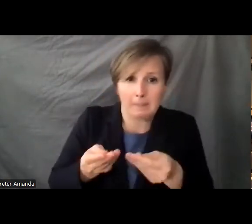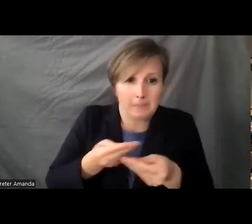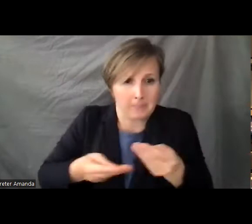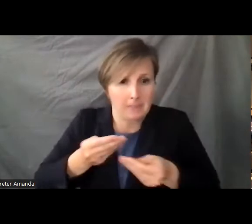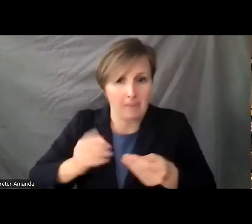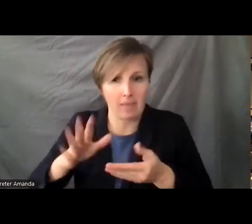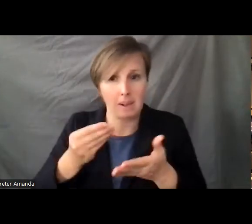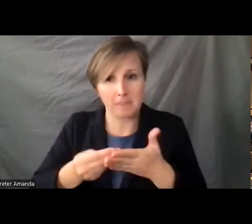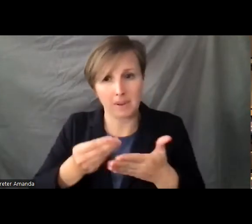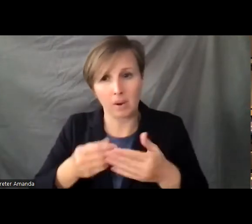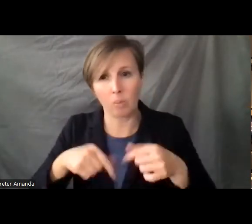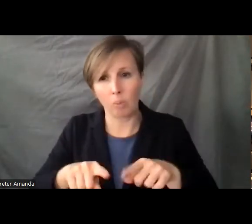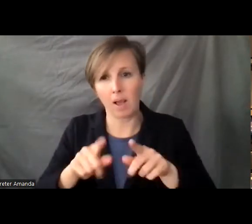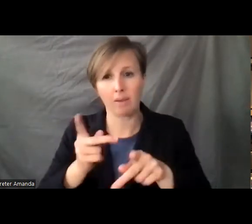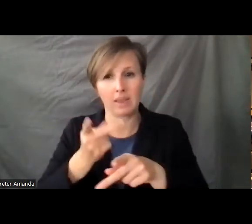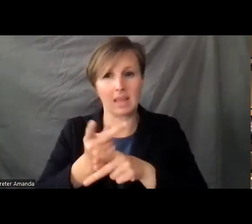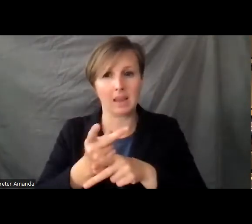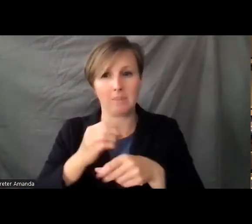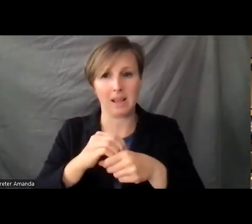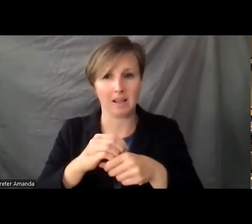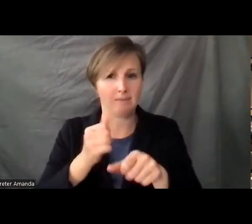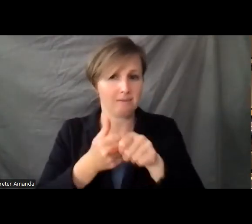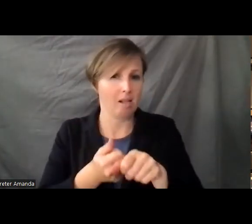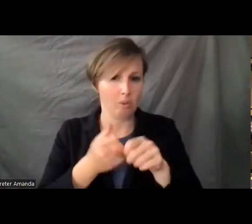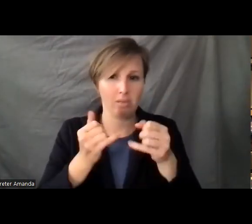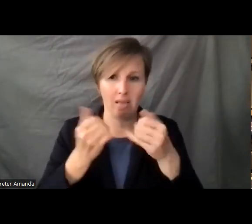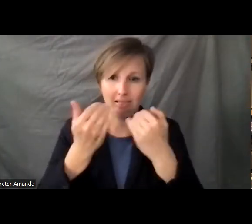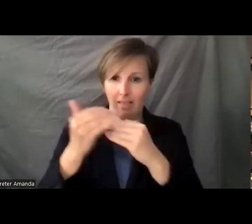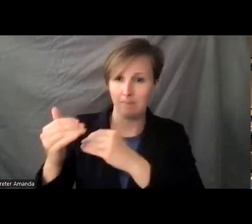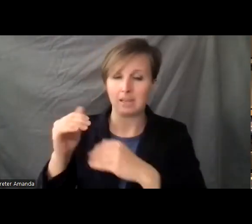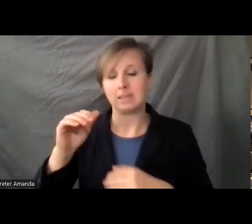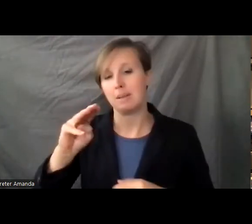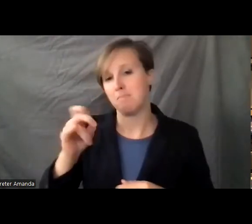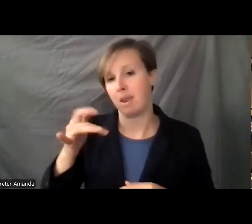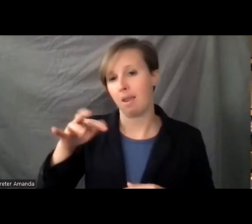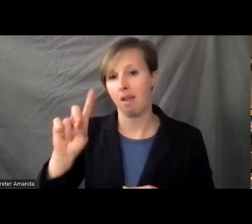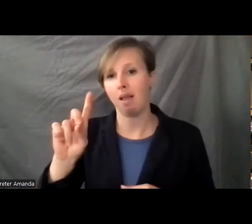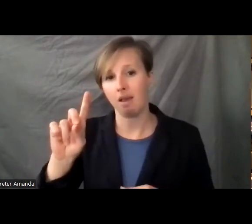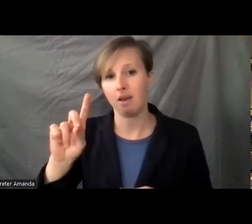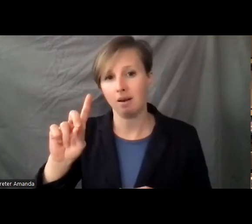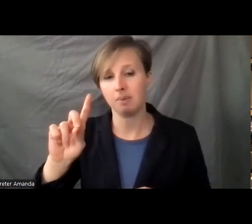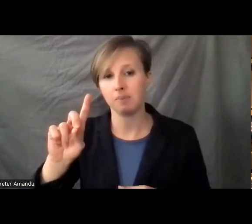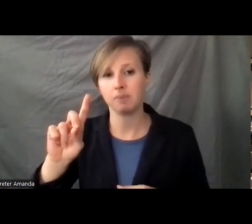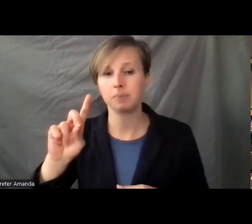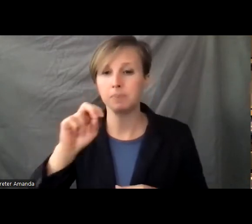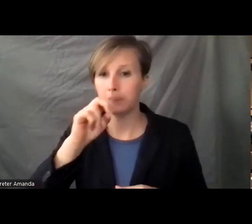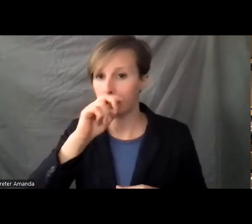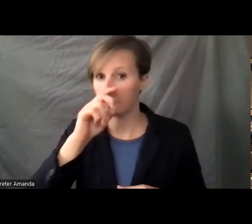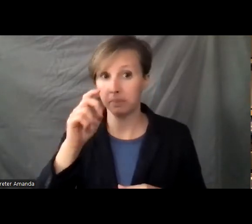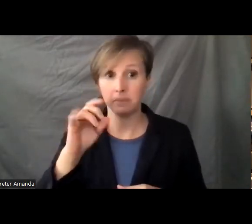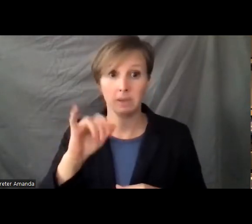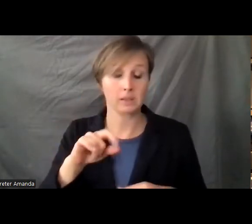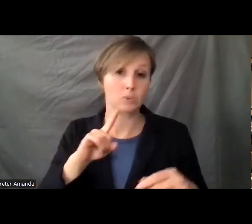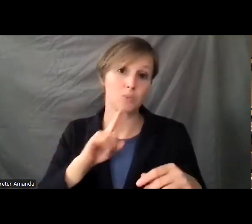security while staying within the bounds of Medicaid asset limits. So this is absolutely